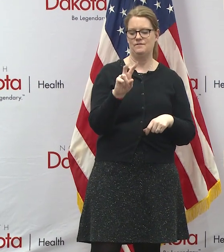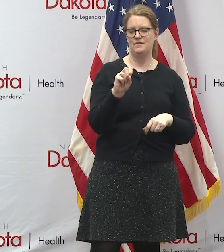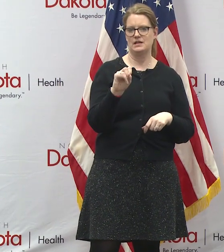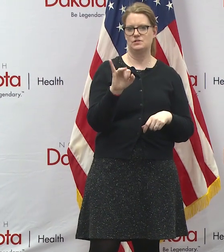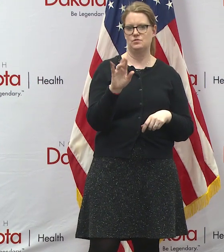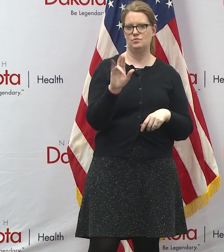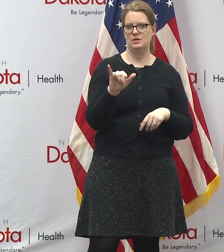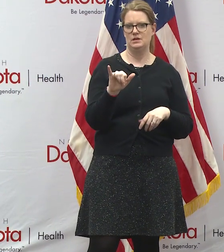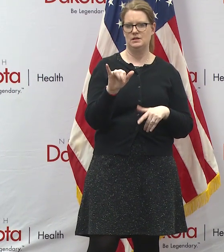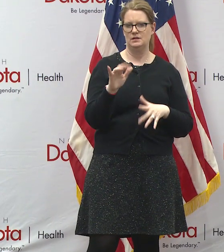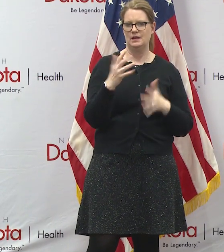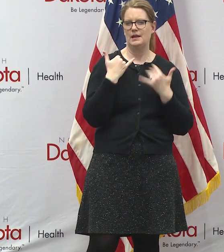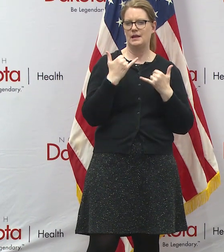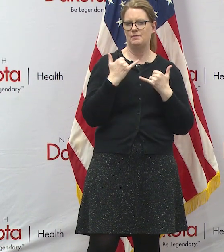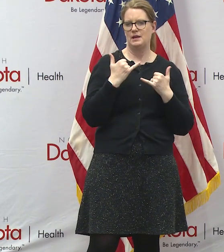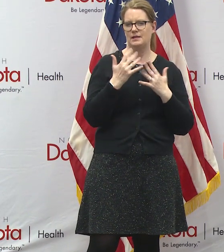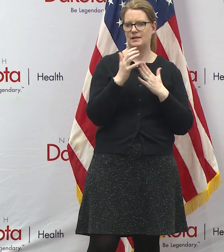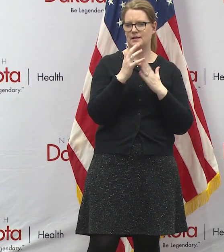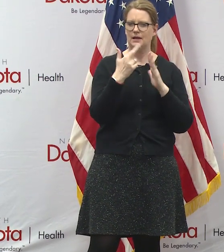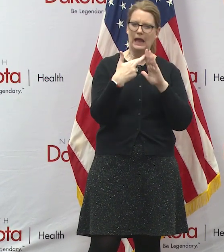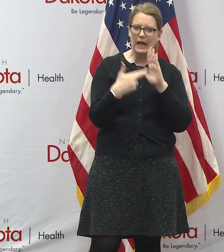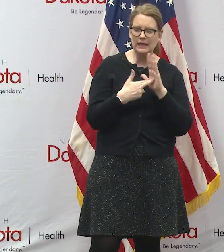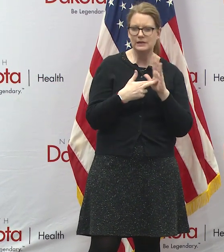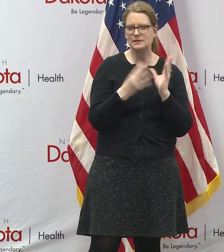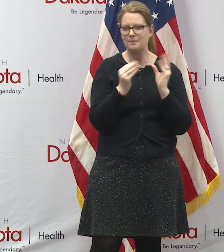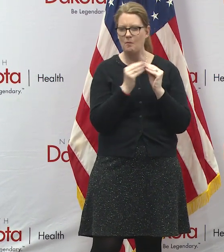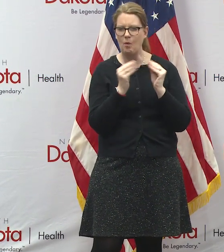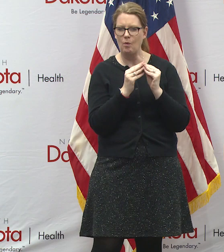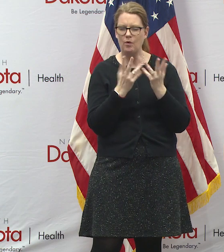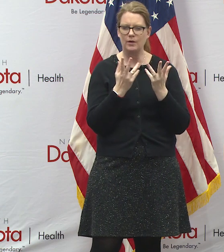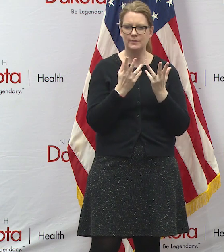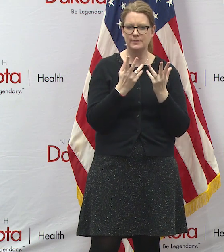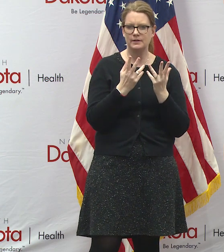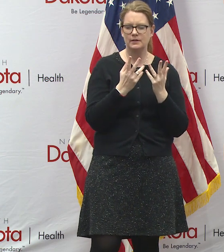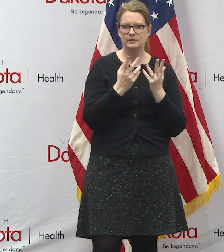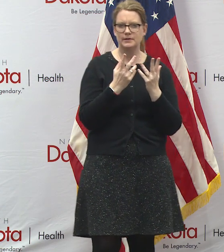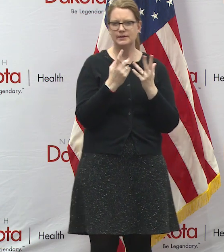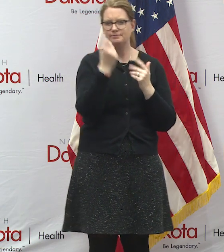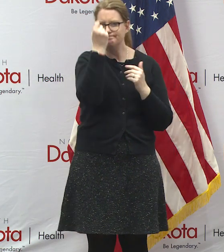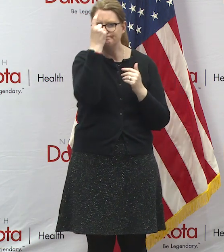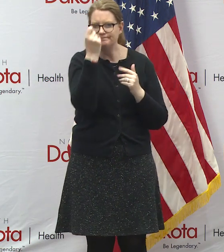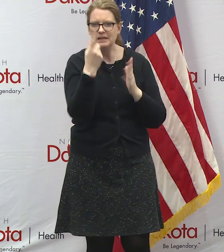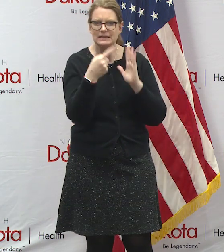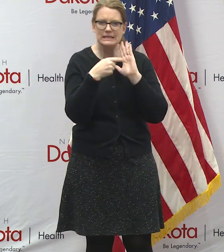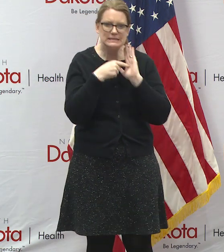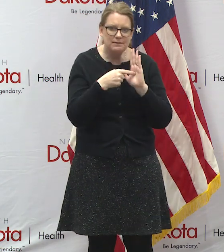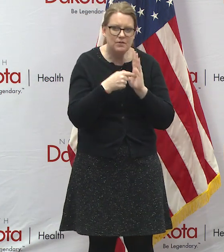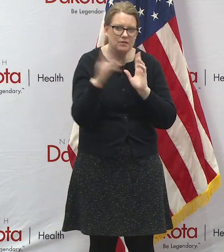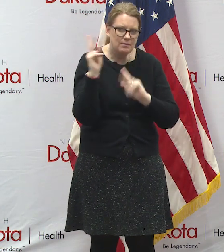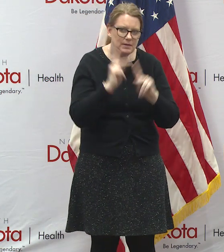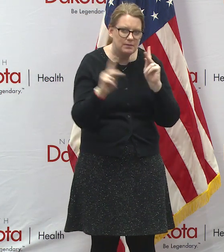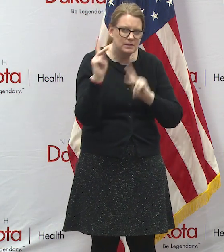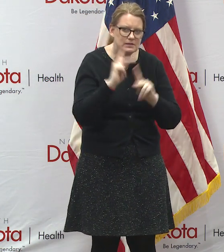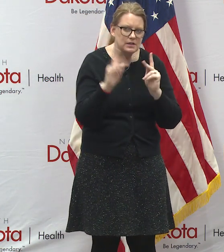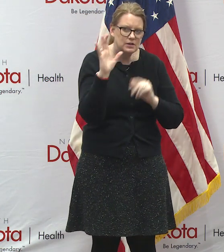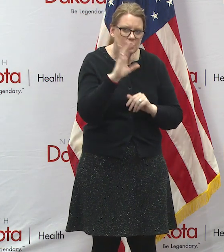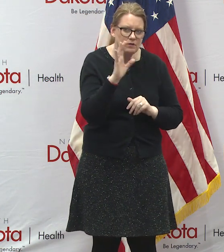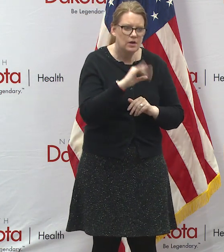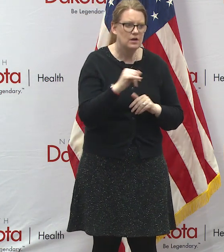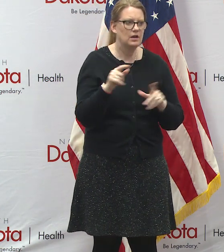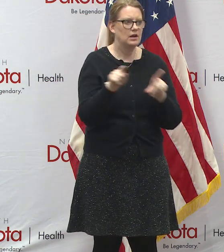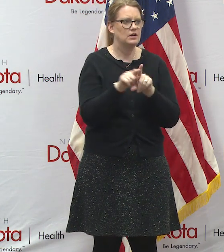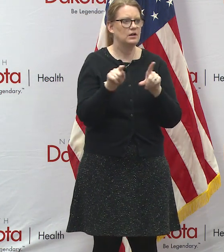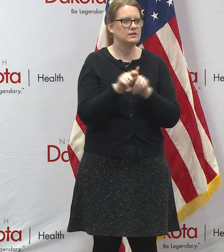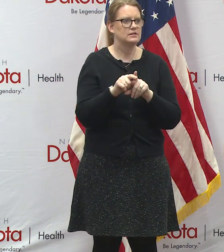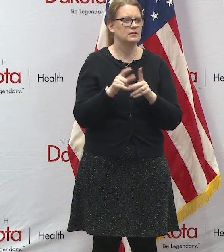the guidance just to provide a little bit more insight into the symptoms for individuals to look for and also relax the